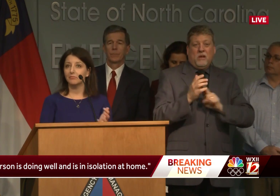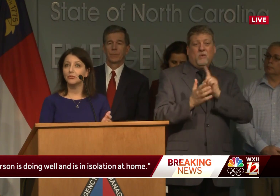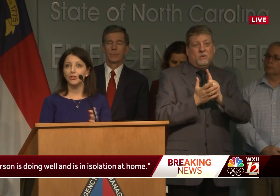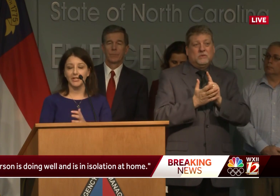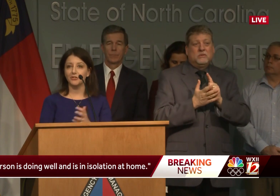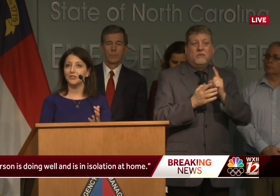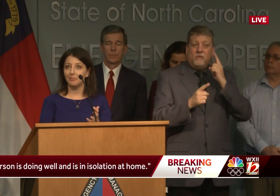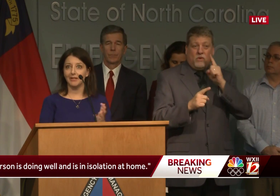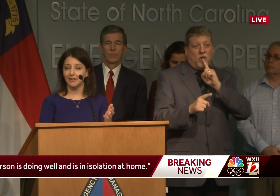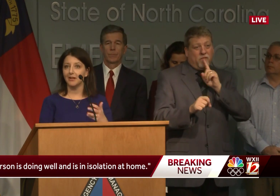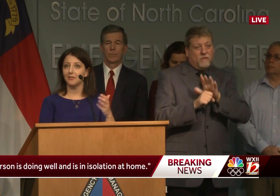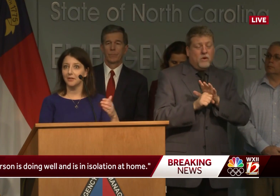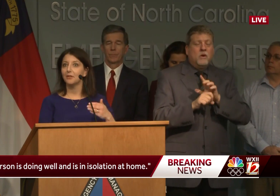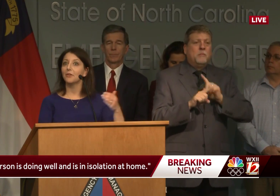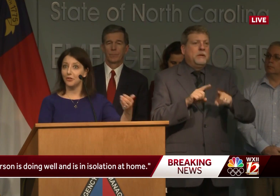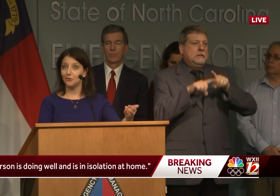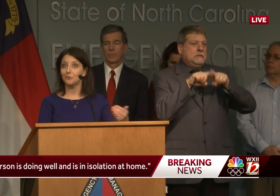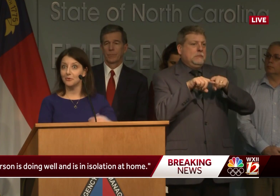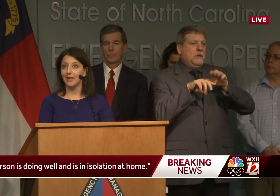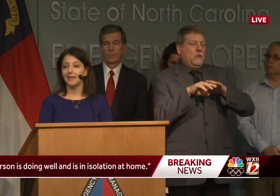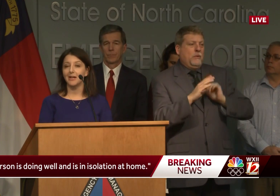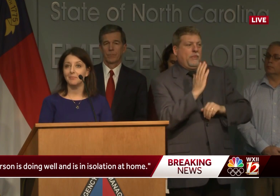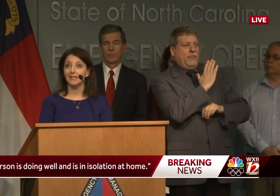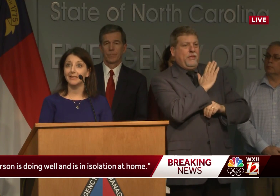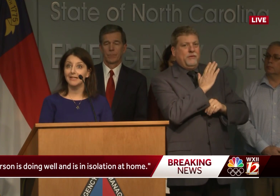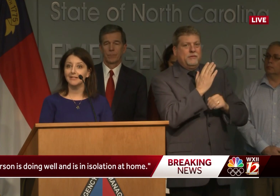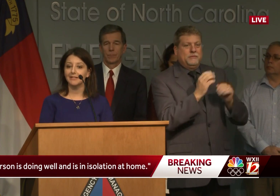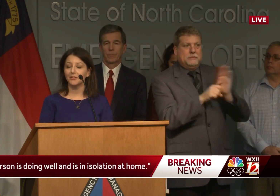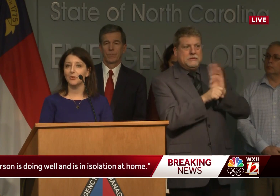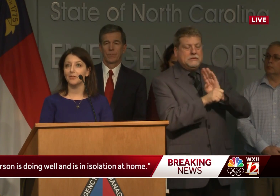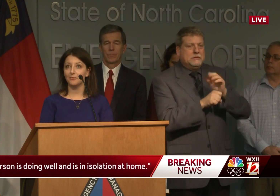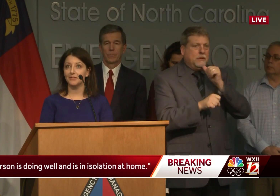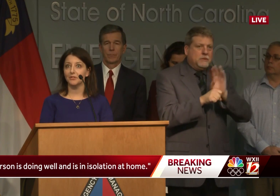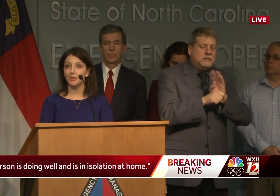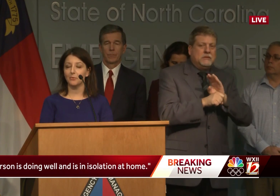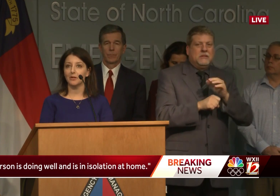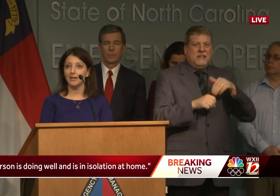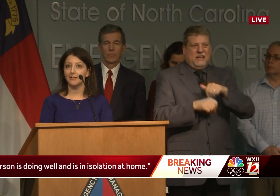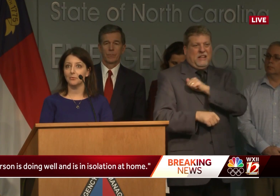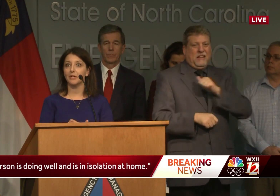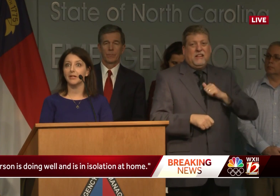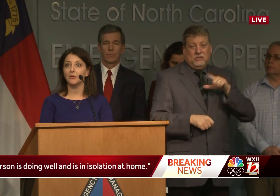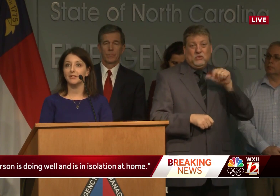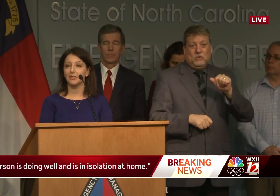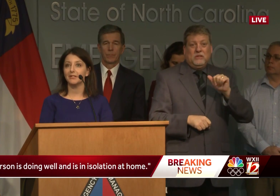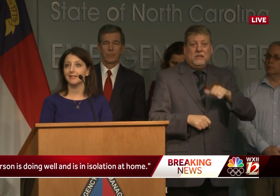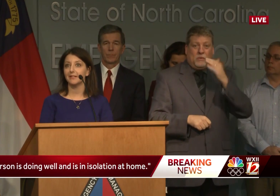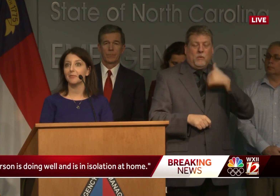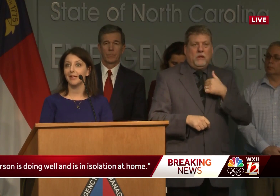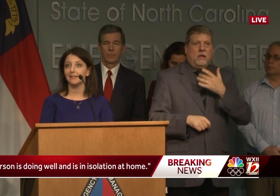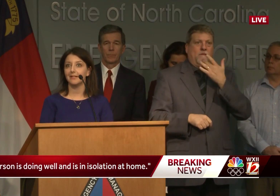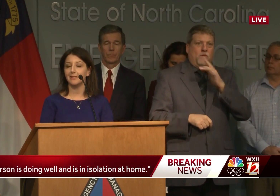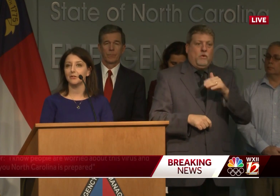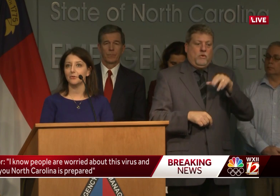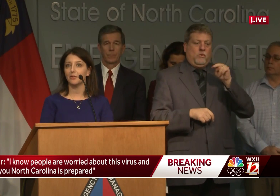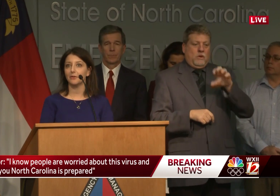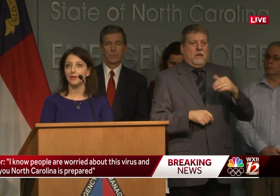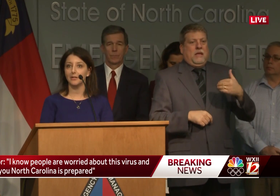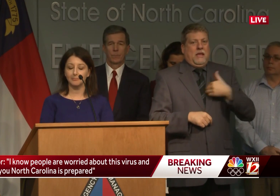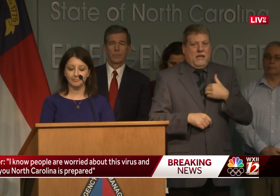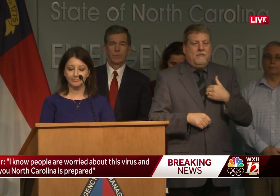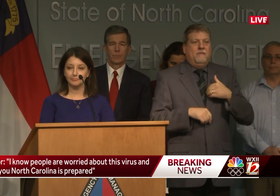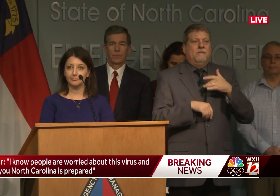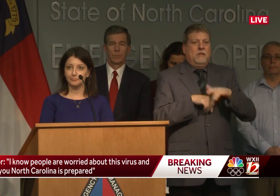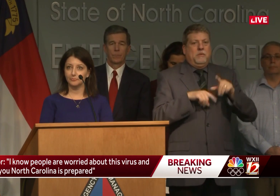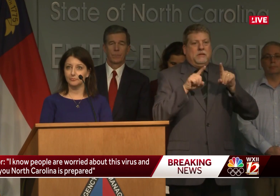that changes depending on the queue. In Atlanta, that's one of the reasons why we're glad that we're increasing our testing capacity here in North